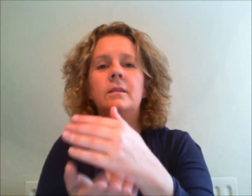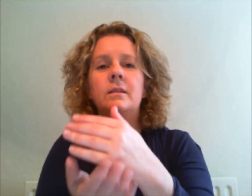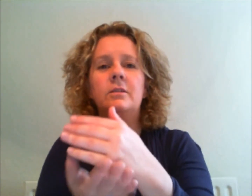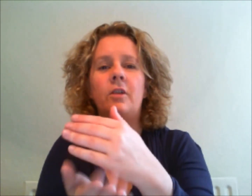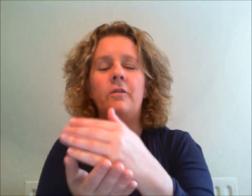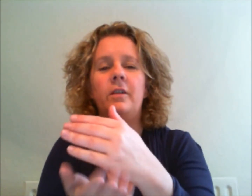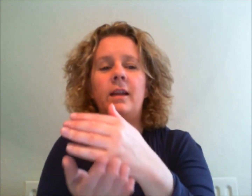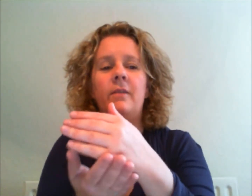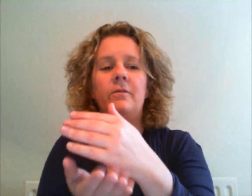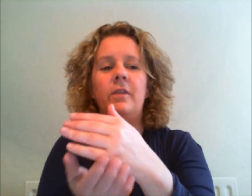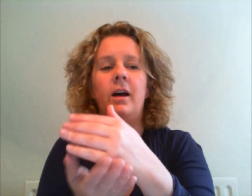soften and flow